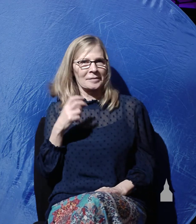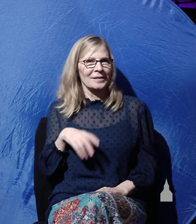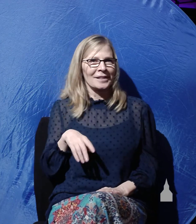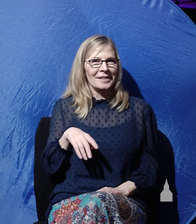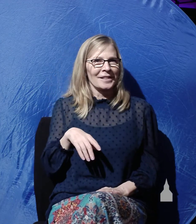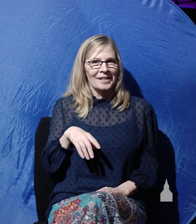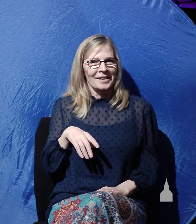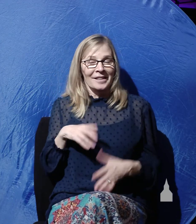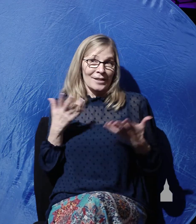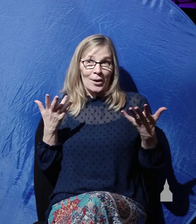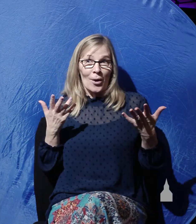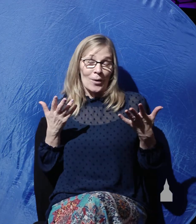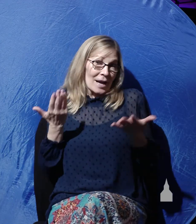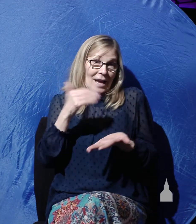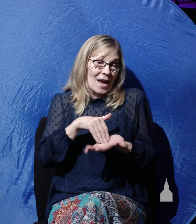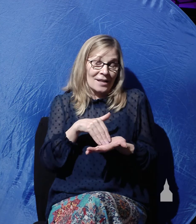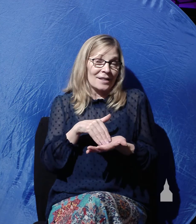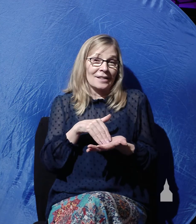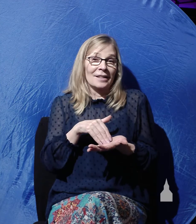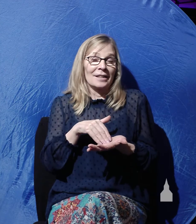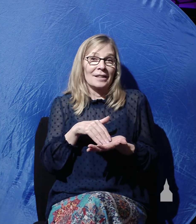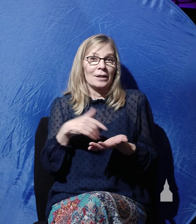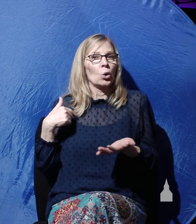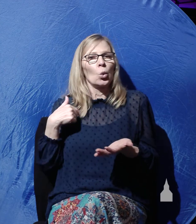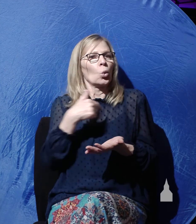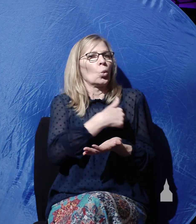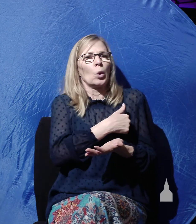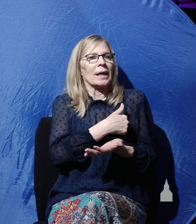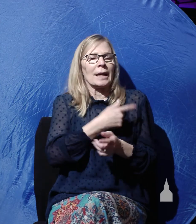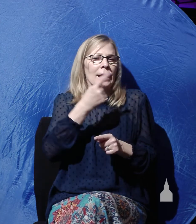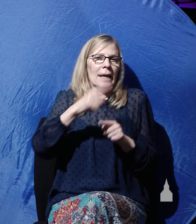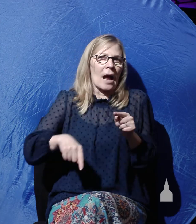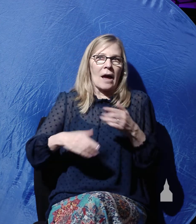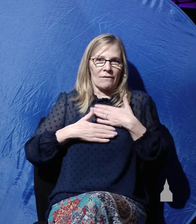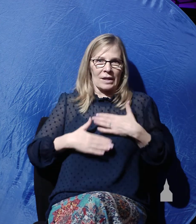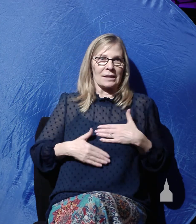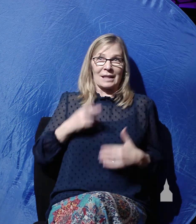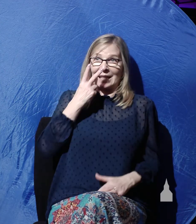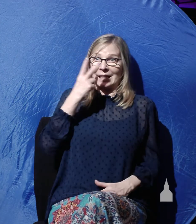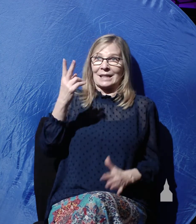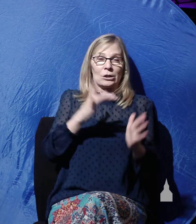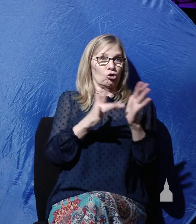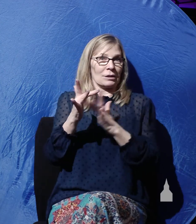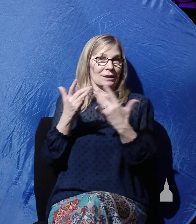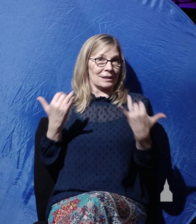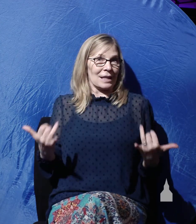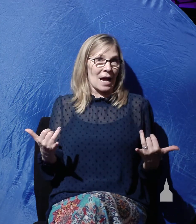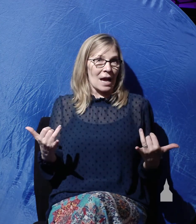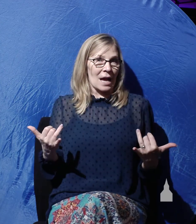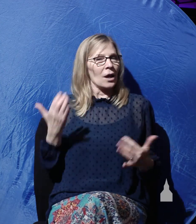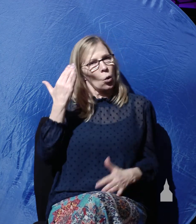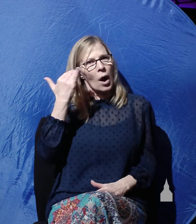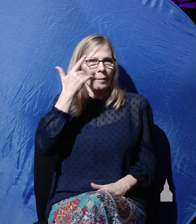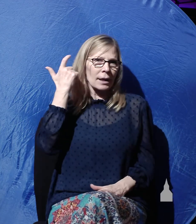So, though, again, let me say, though we are not able to physically see Jesus today. Why? Because, well, he's in heaven,